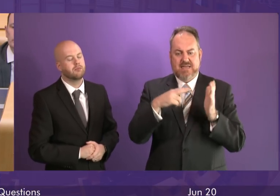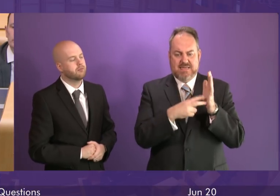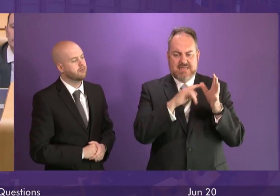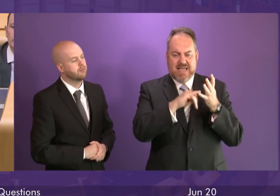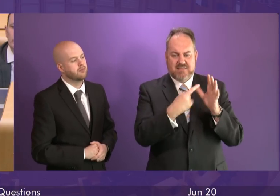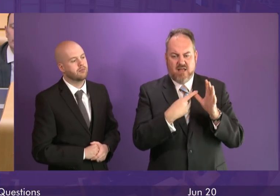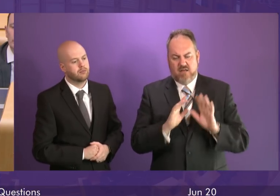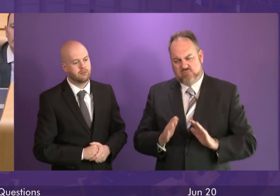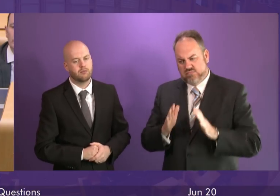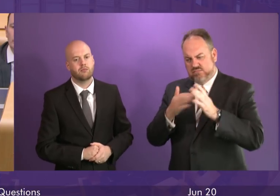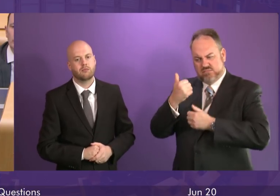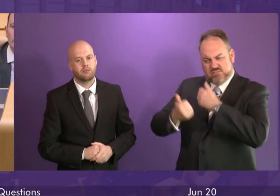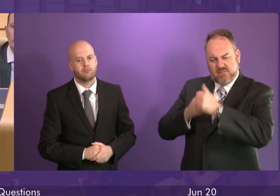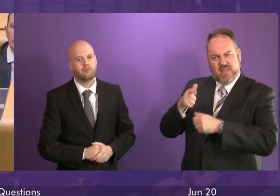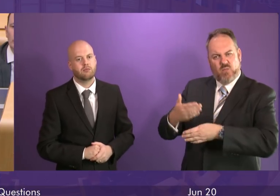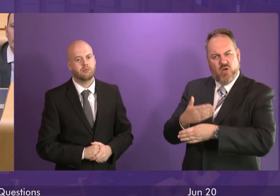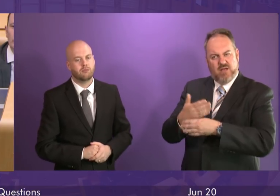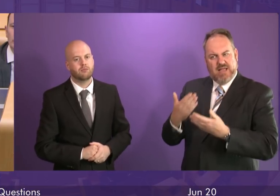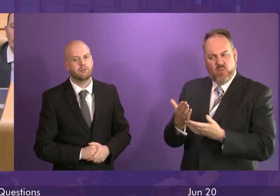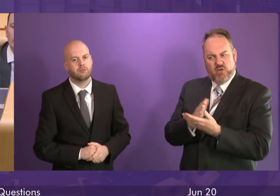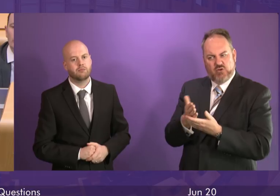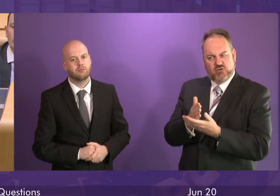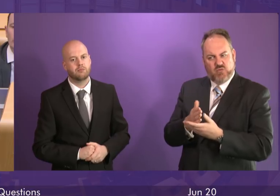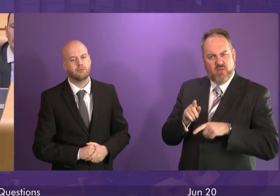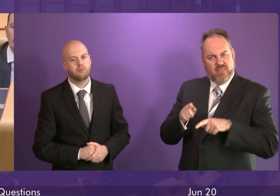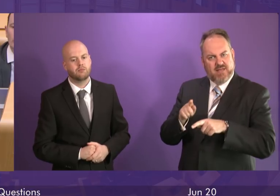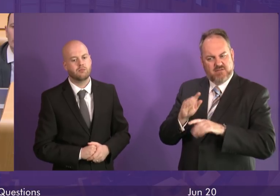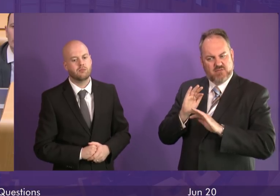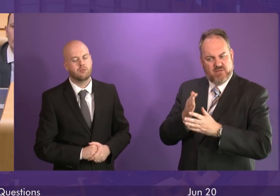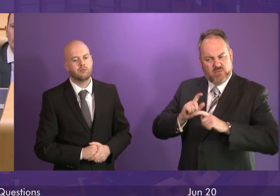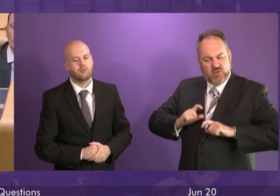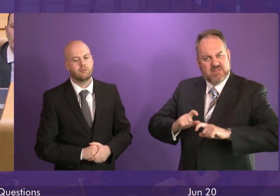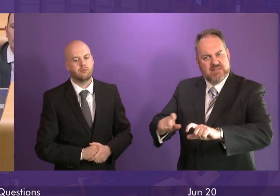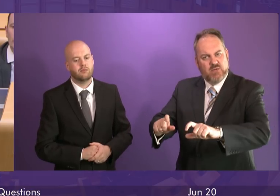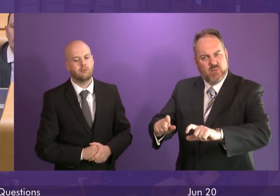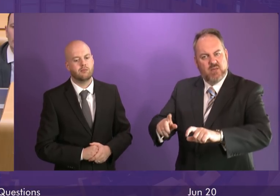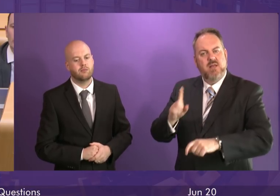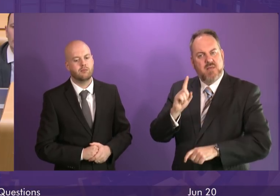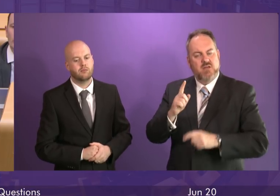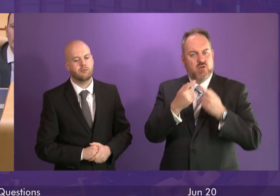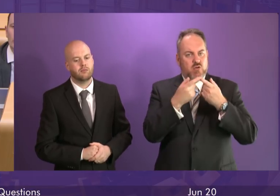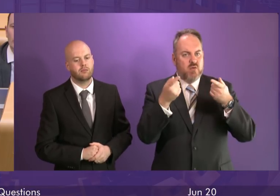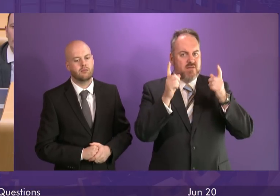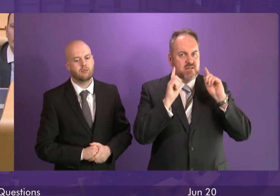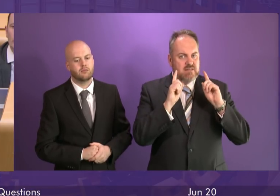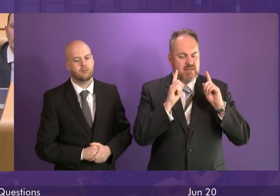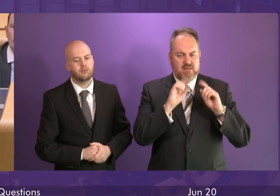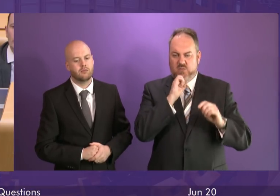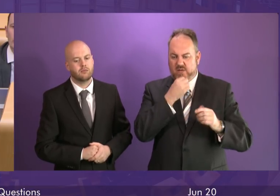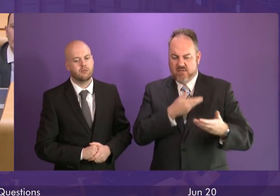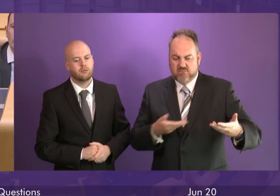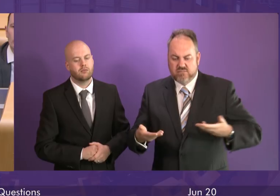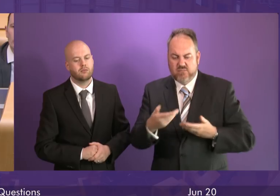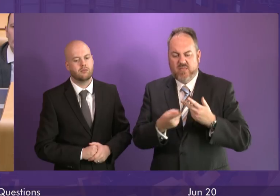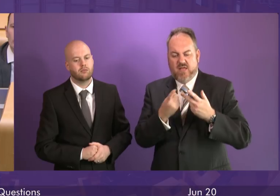others, now bringing the future of the centre into question? Is she aware that discussions between the university, Clyde Space and others with a commercial